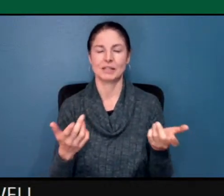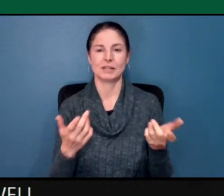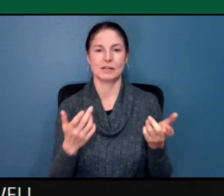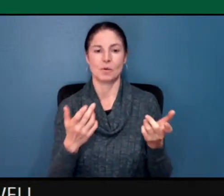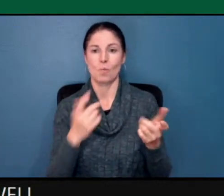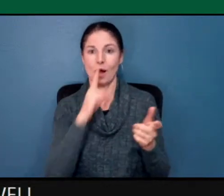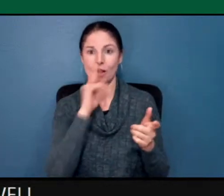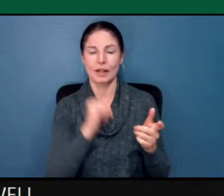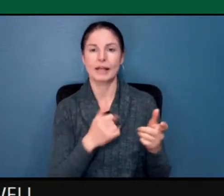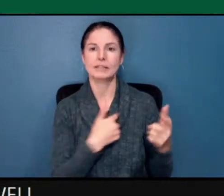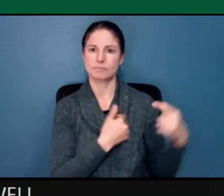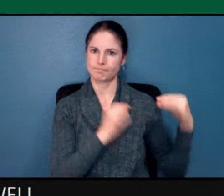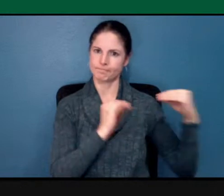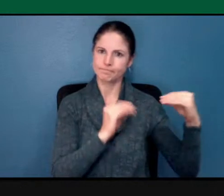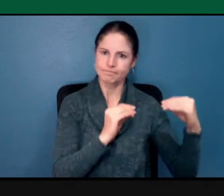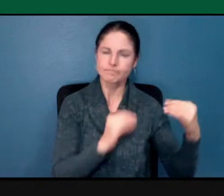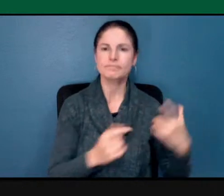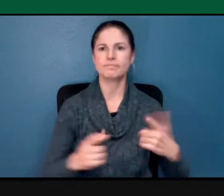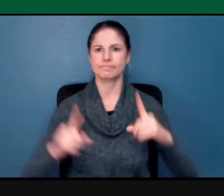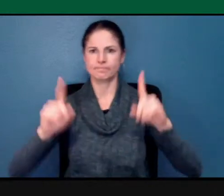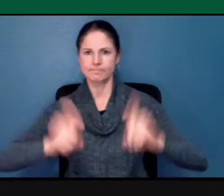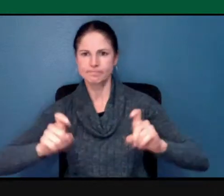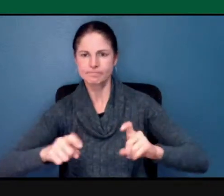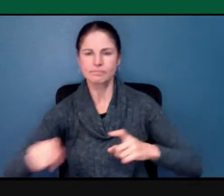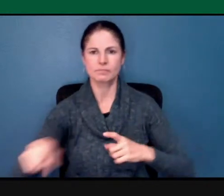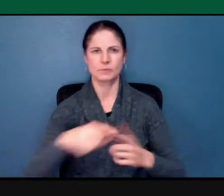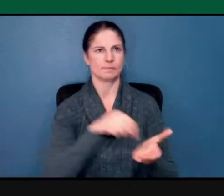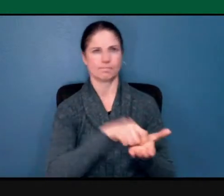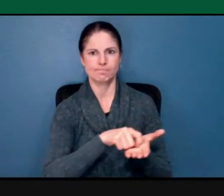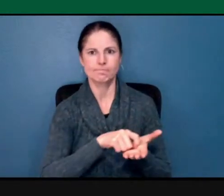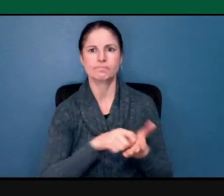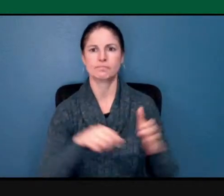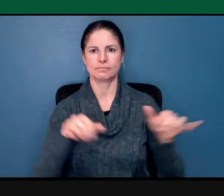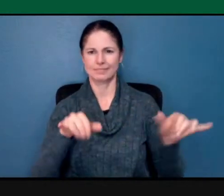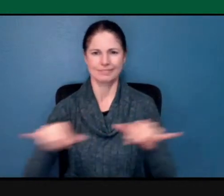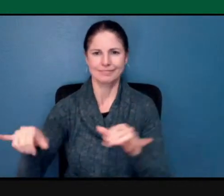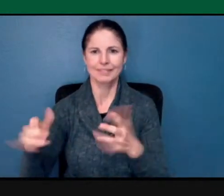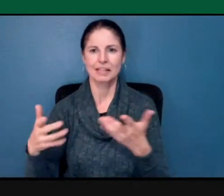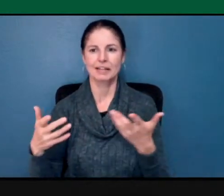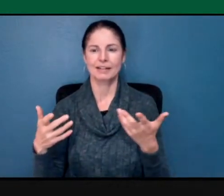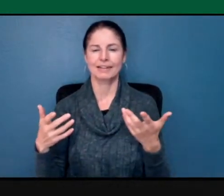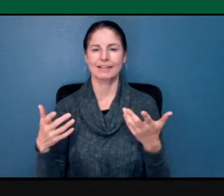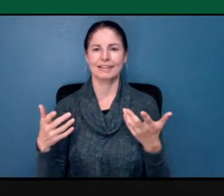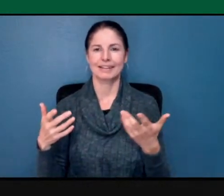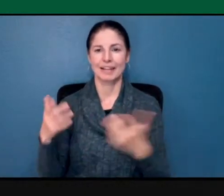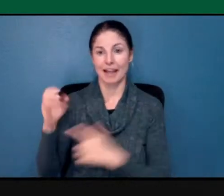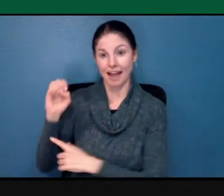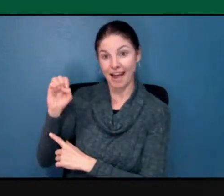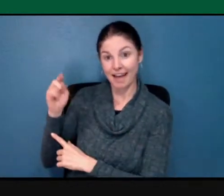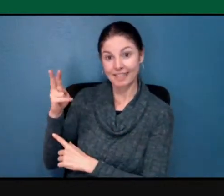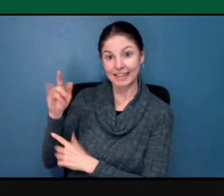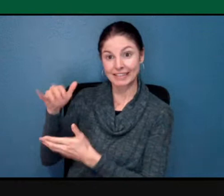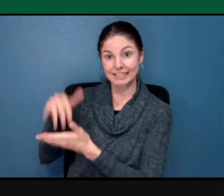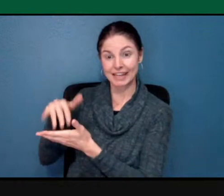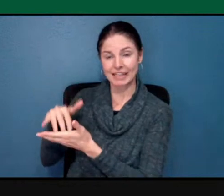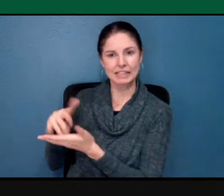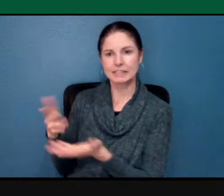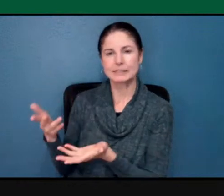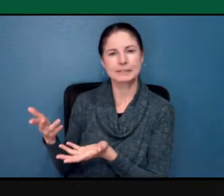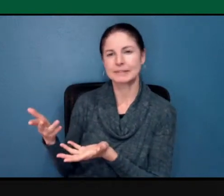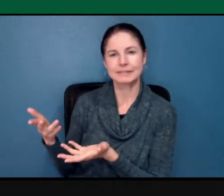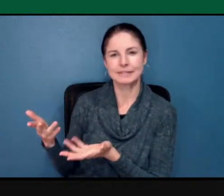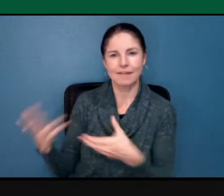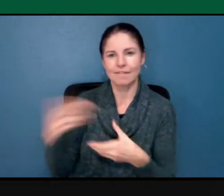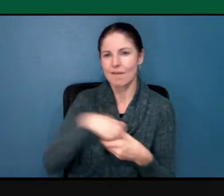most part, this history or this education is not focused on the communities, right, that